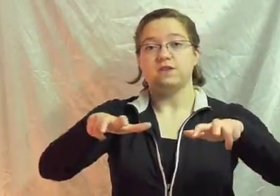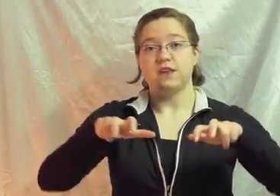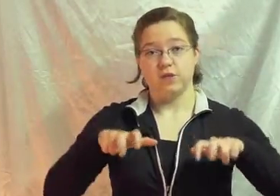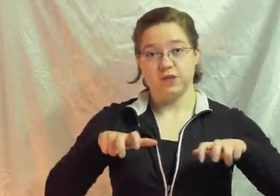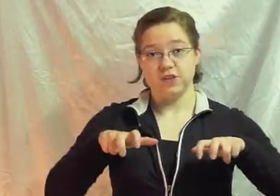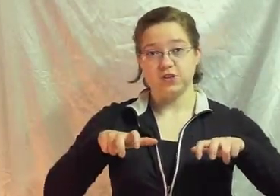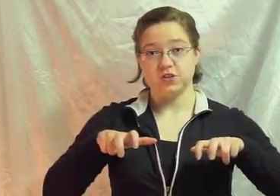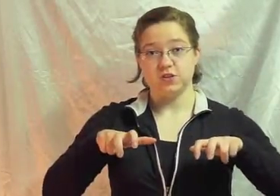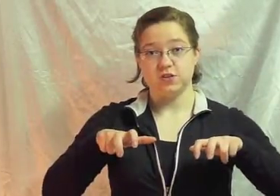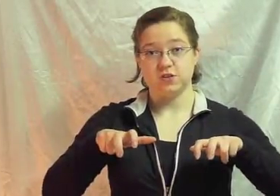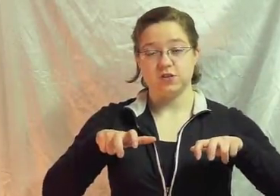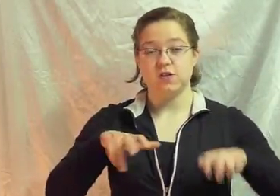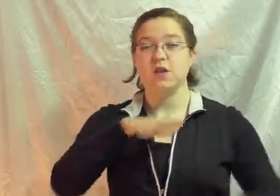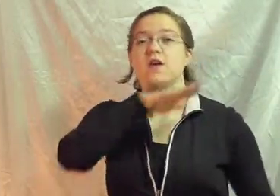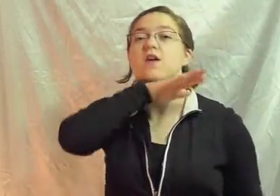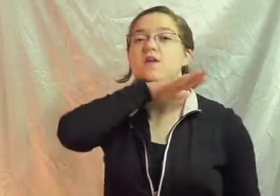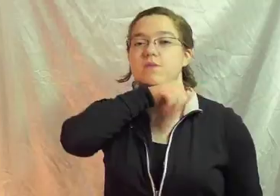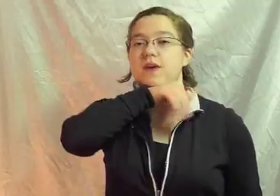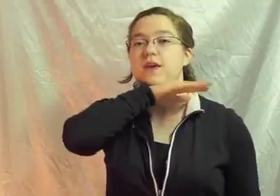Selfish Pig